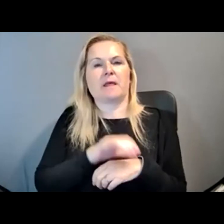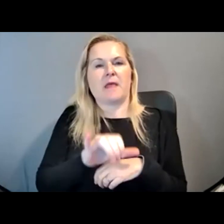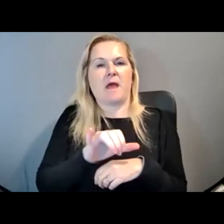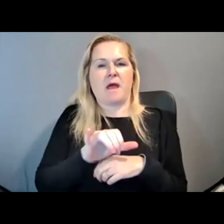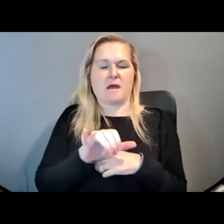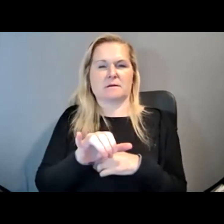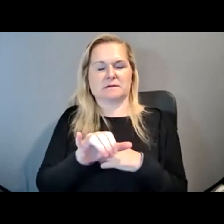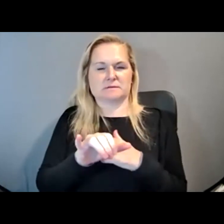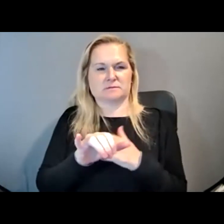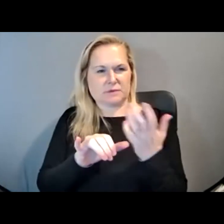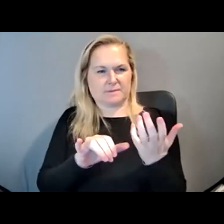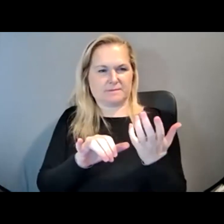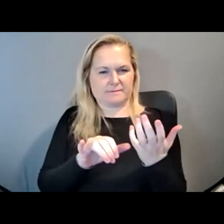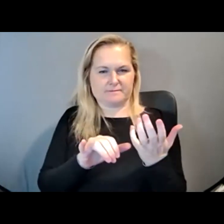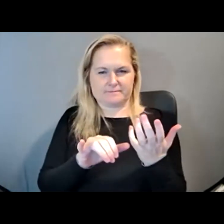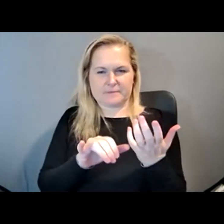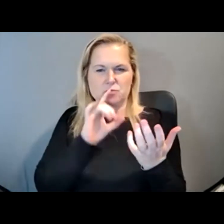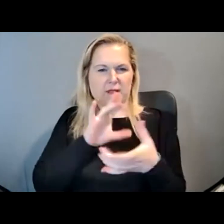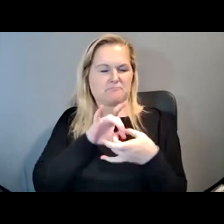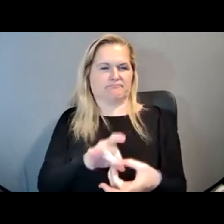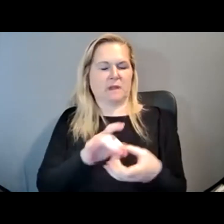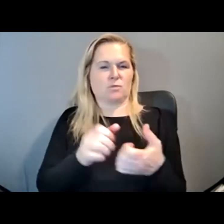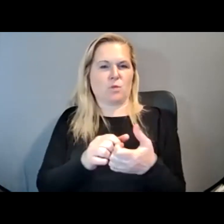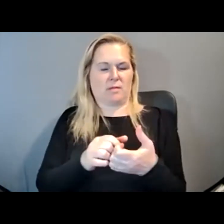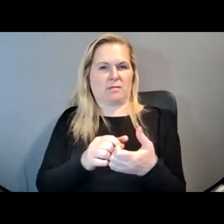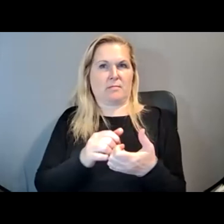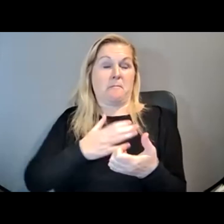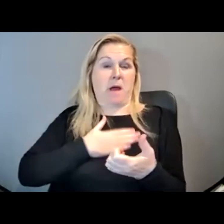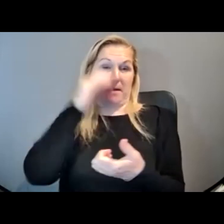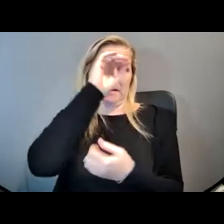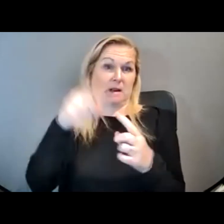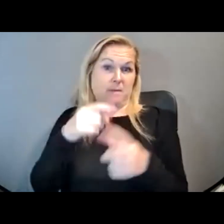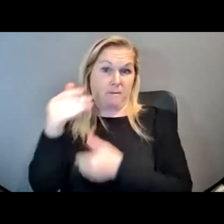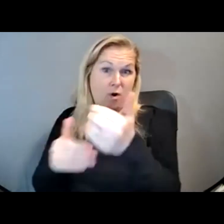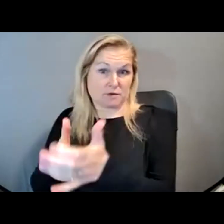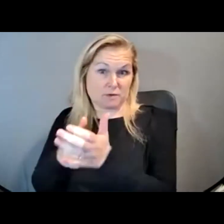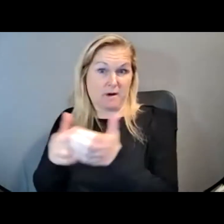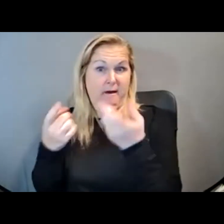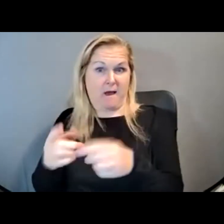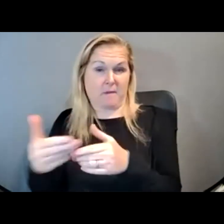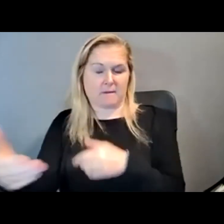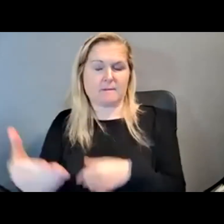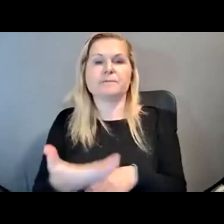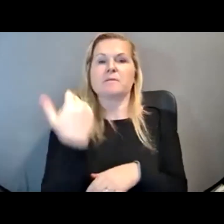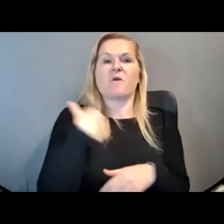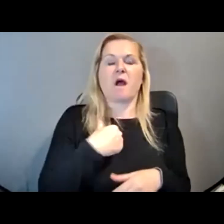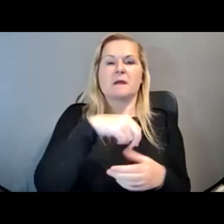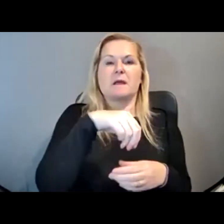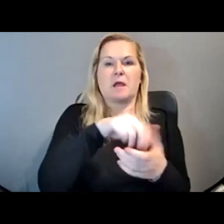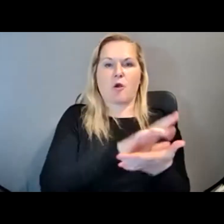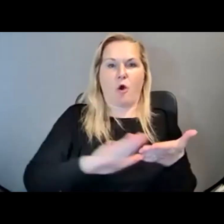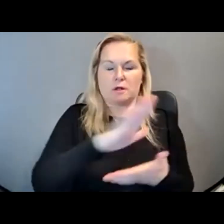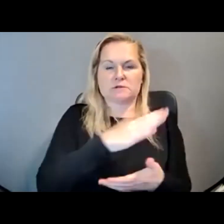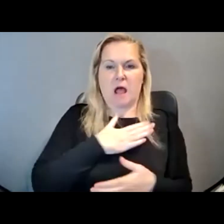progress that I think needs to be made. So when I was in college, I broke my right